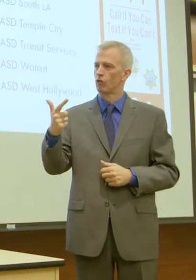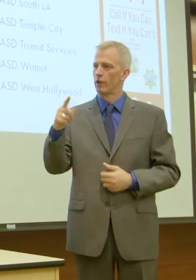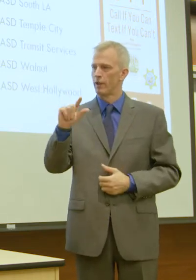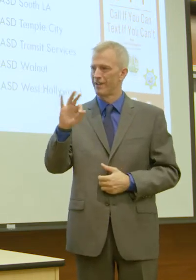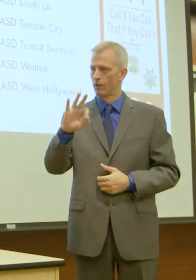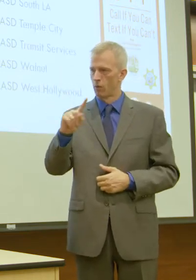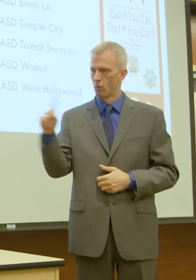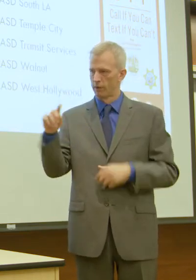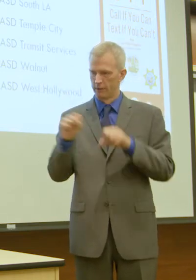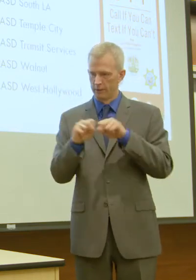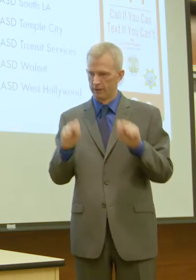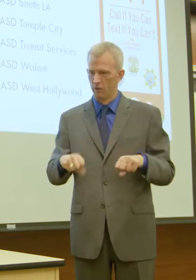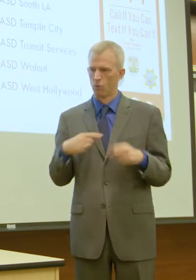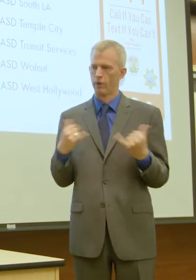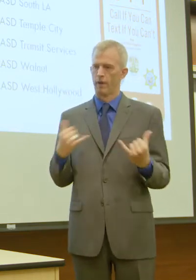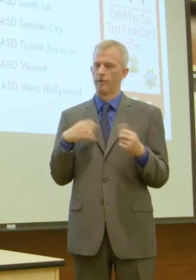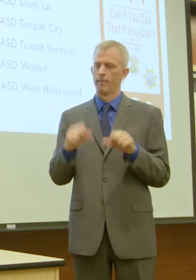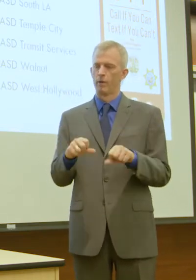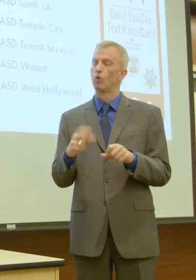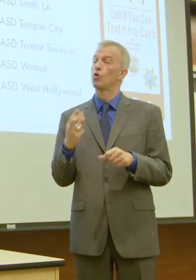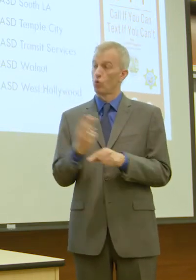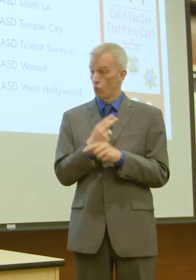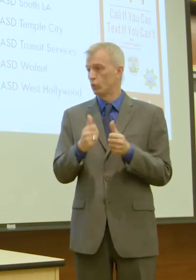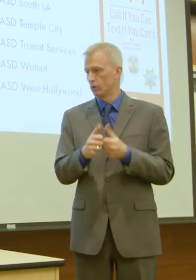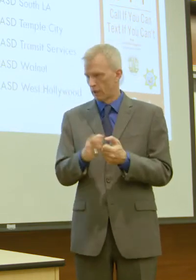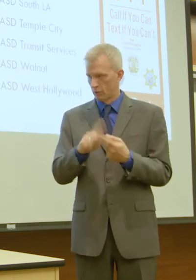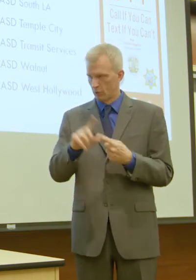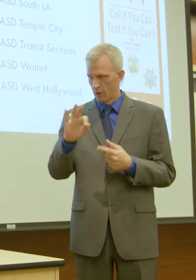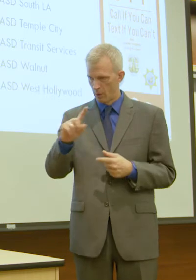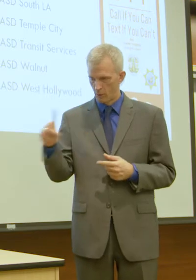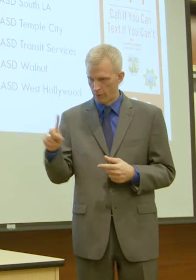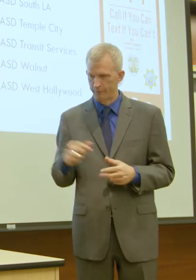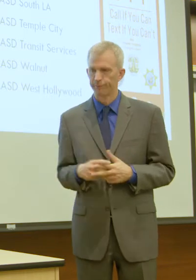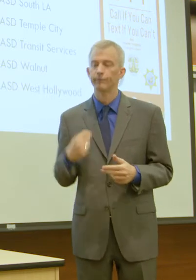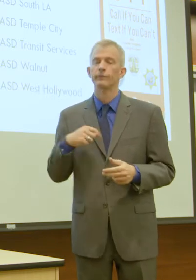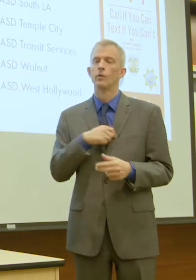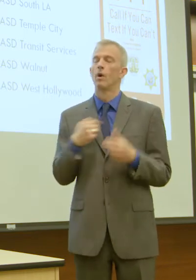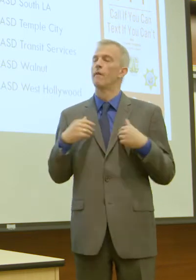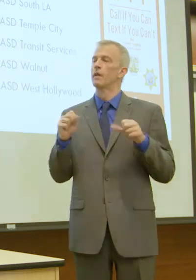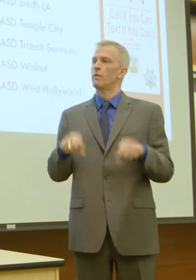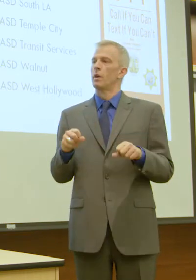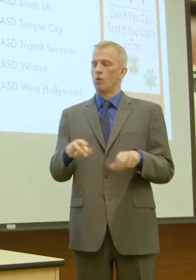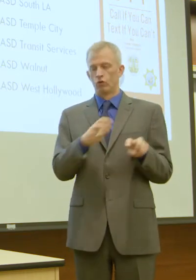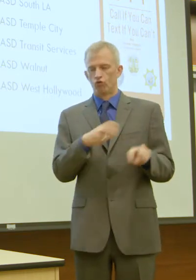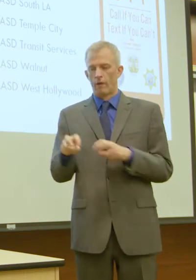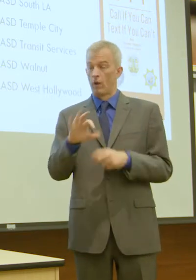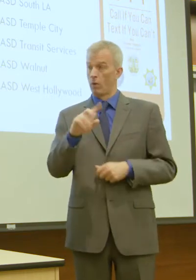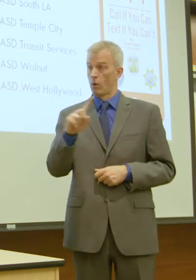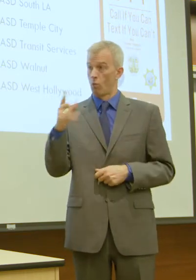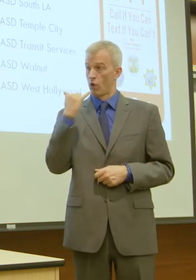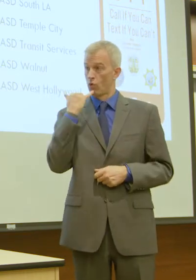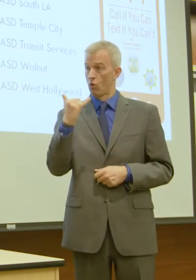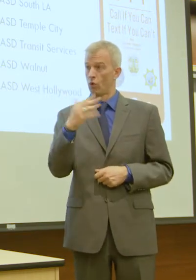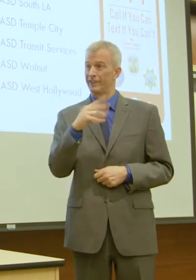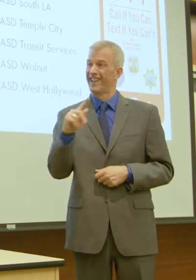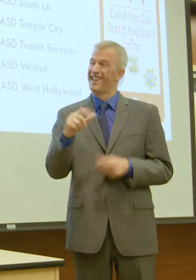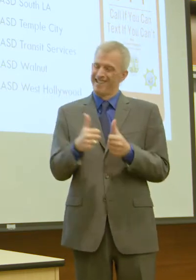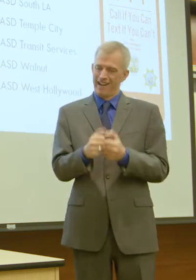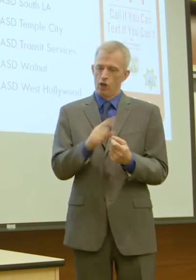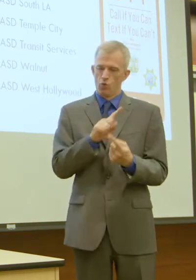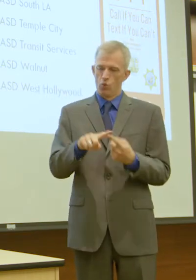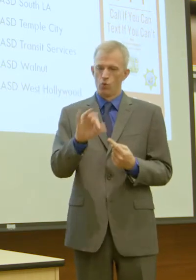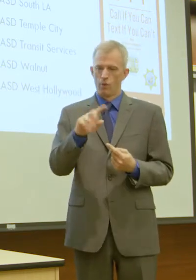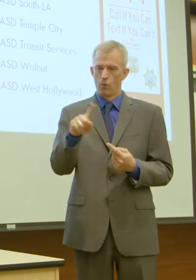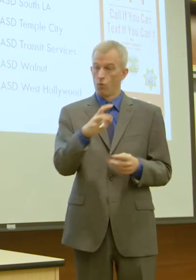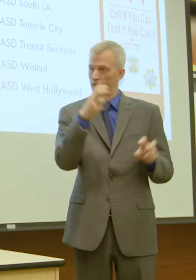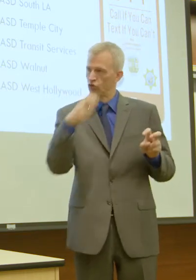we now have the ability to use text to 911. We have the ability to transfer 911 calls and text to 911 to any